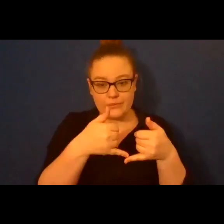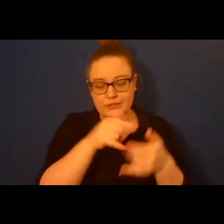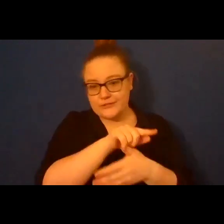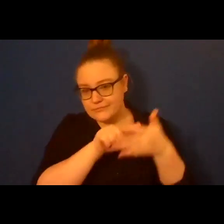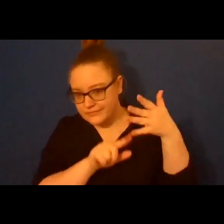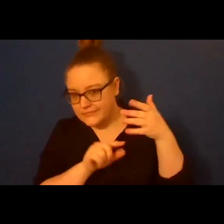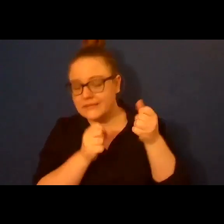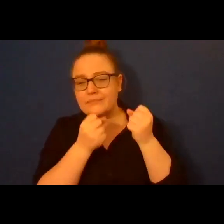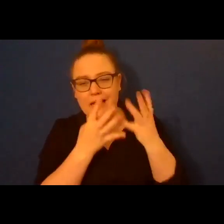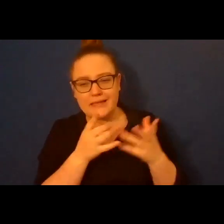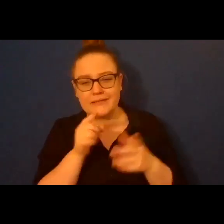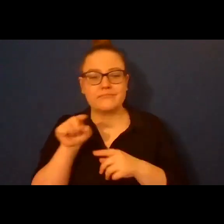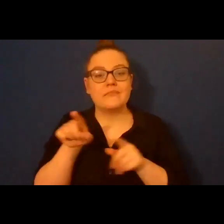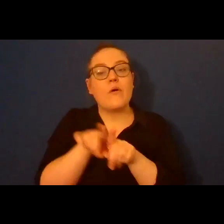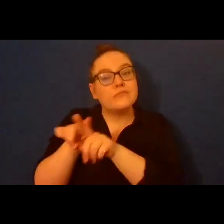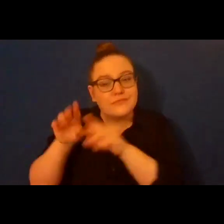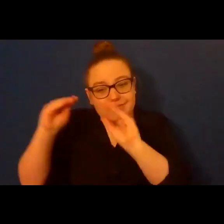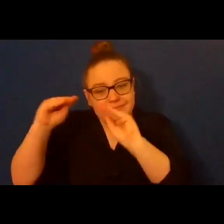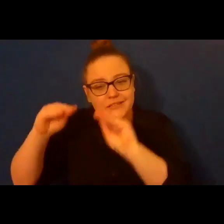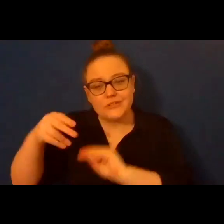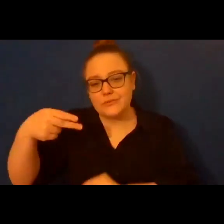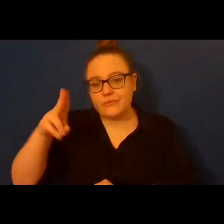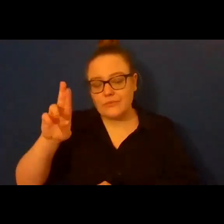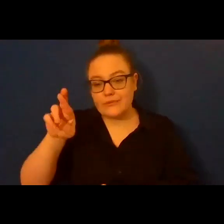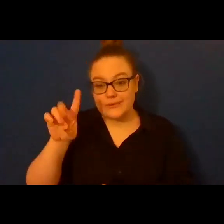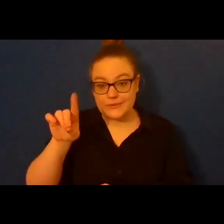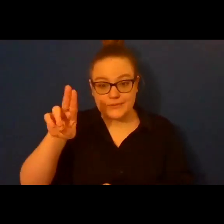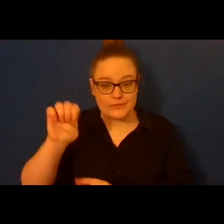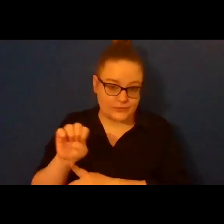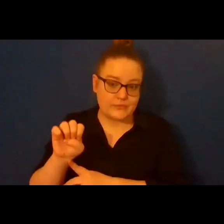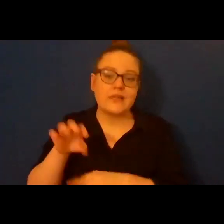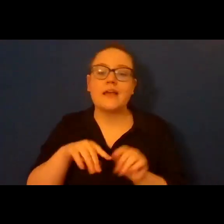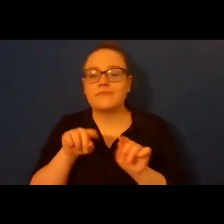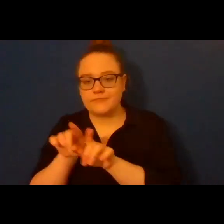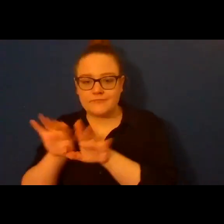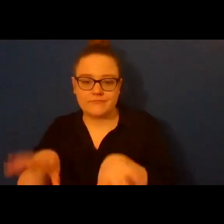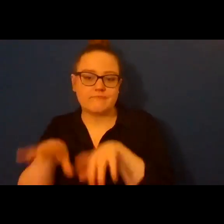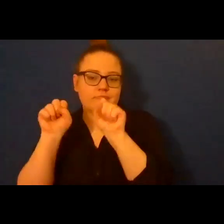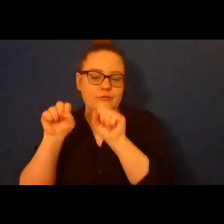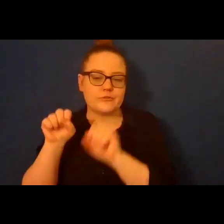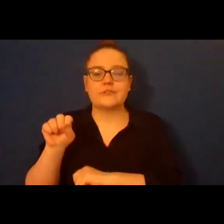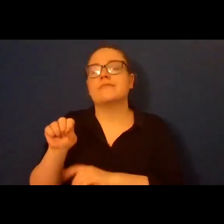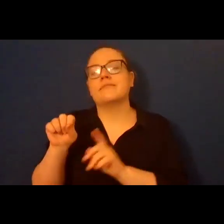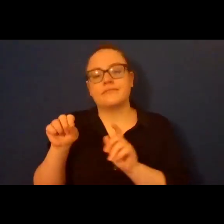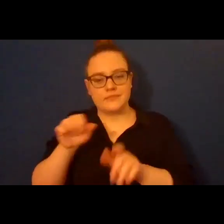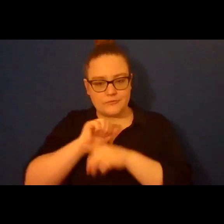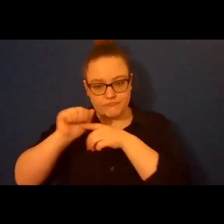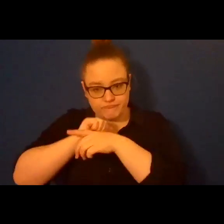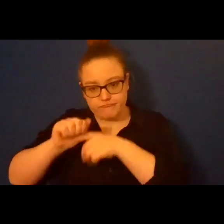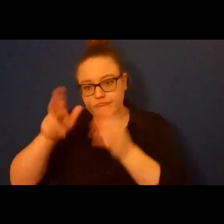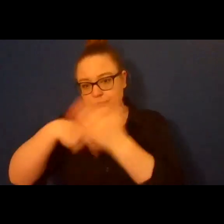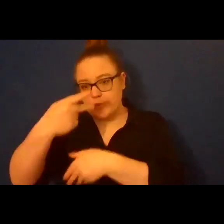Iran and teaches at Purdue University and in the low residency MFA programs at Randolph College and Warren Wilson